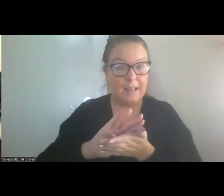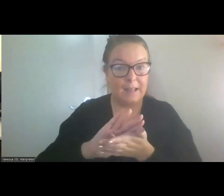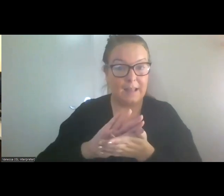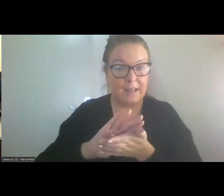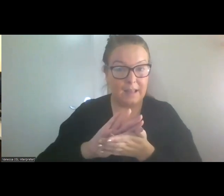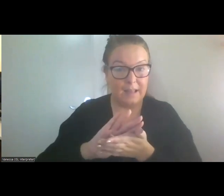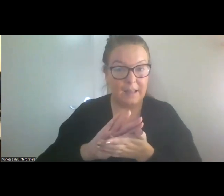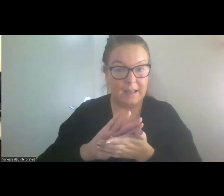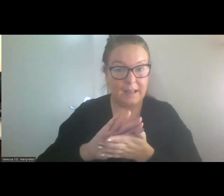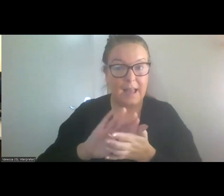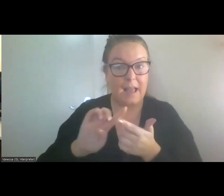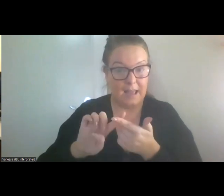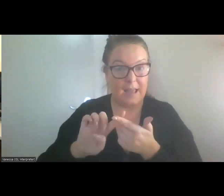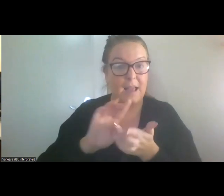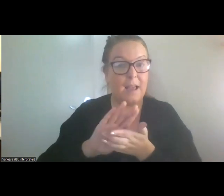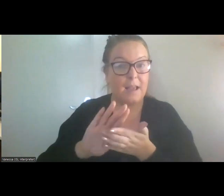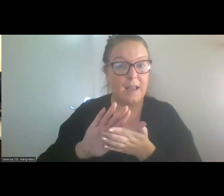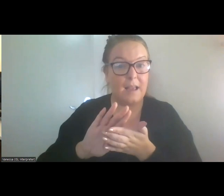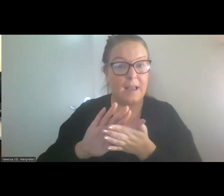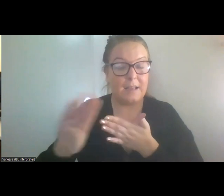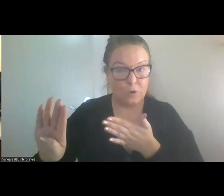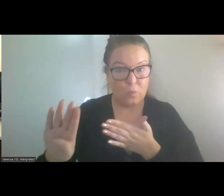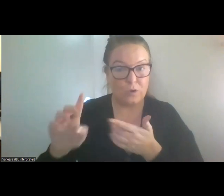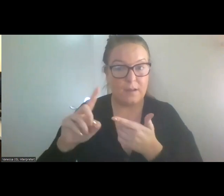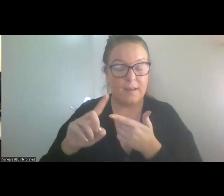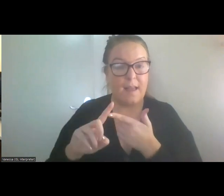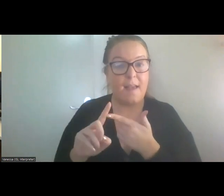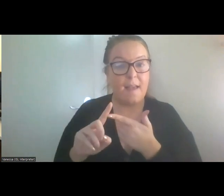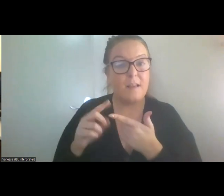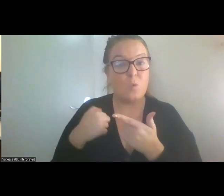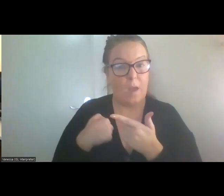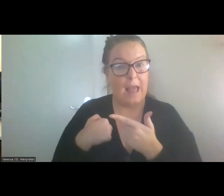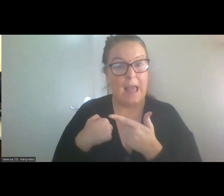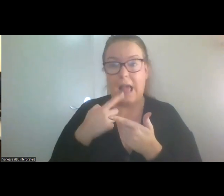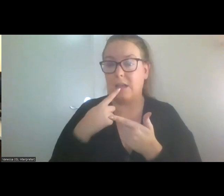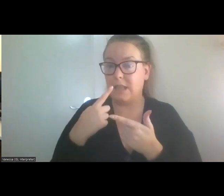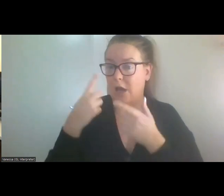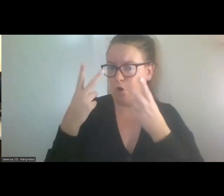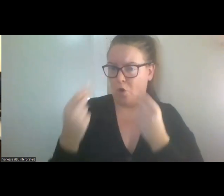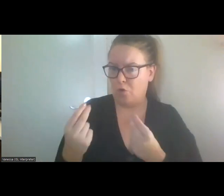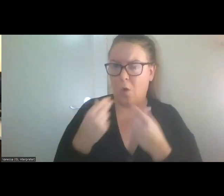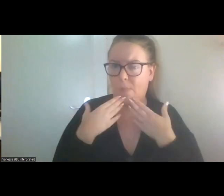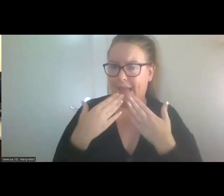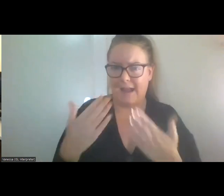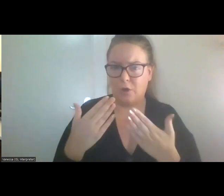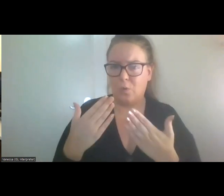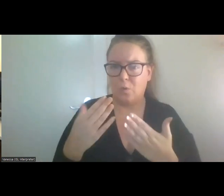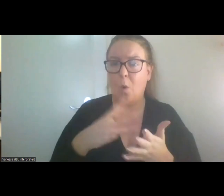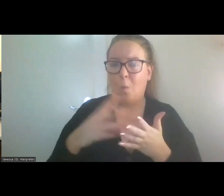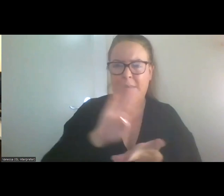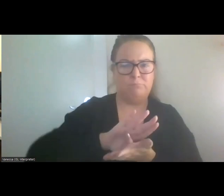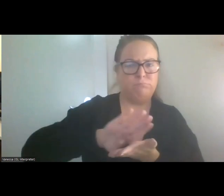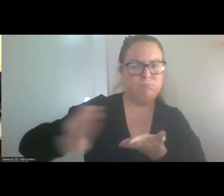the potential excluders. So I said, no, thank you. I